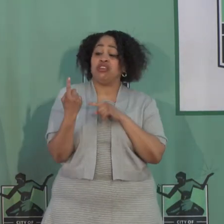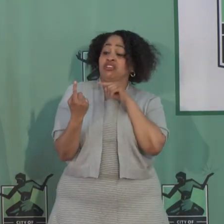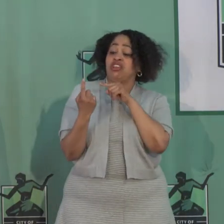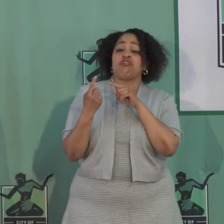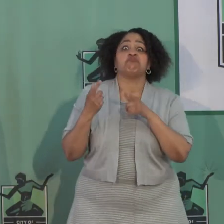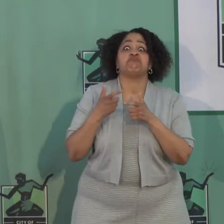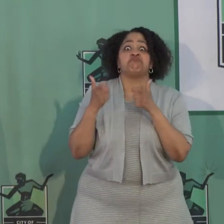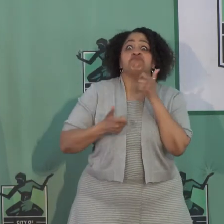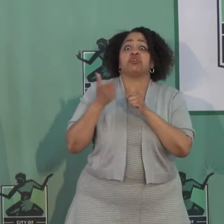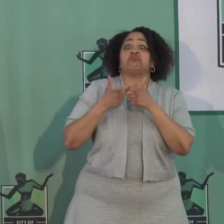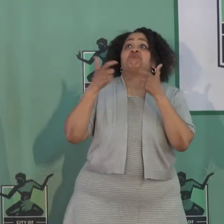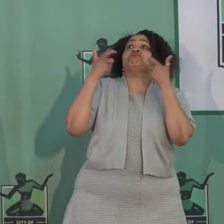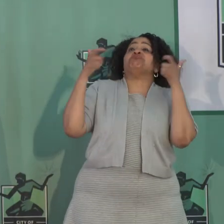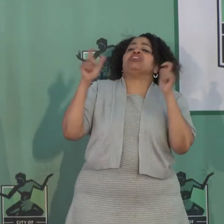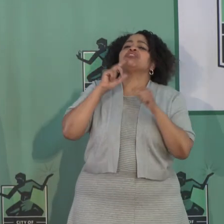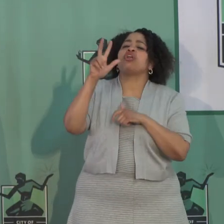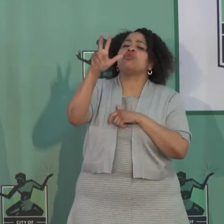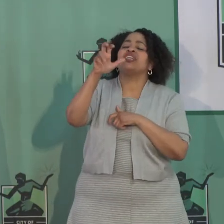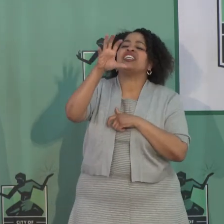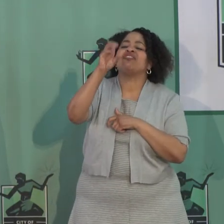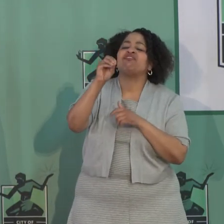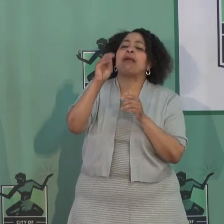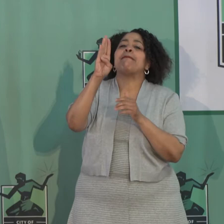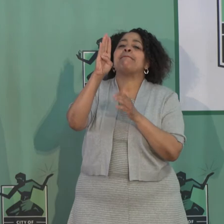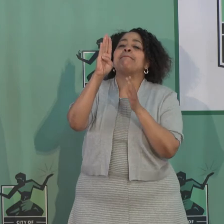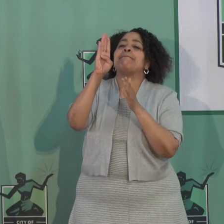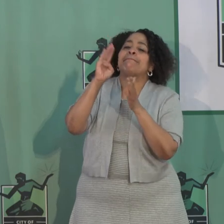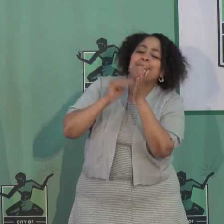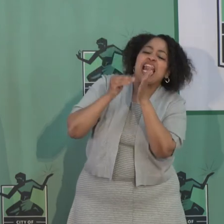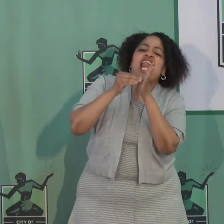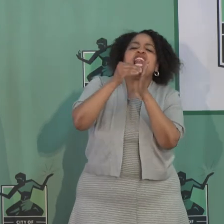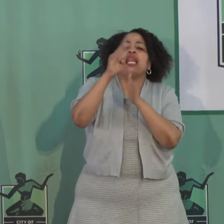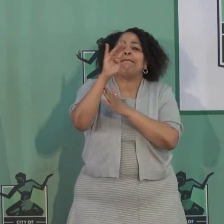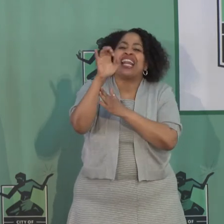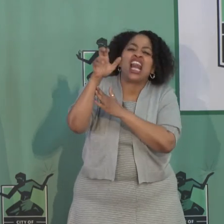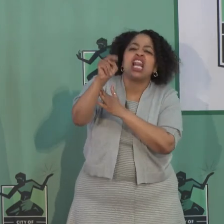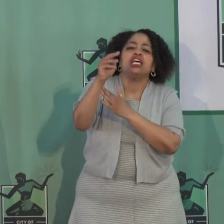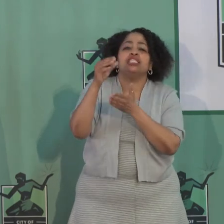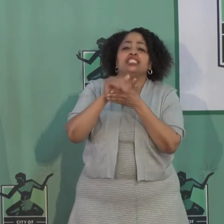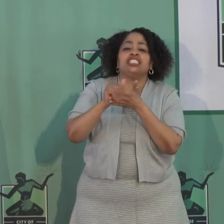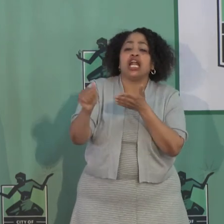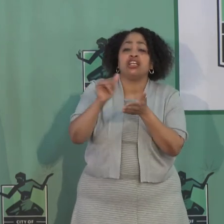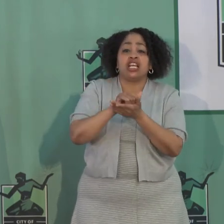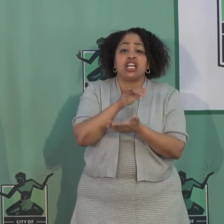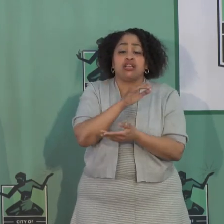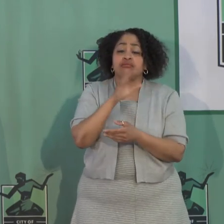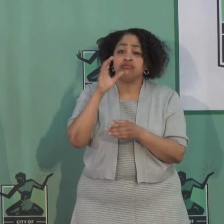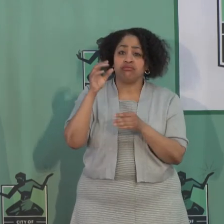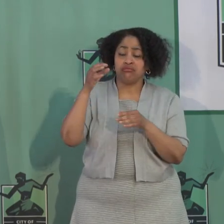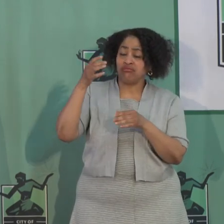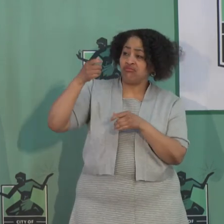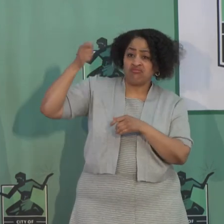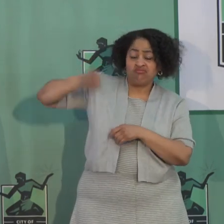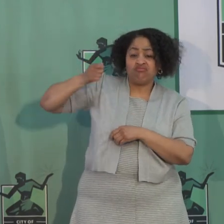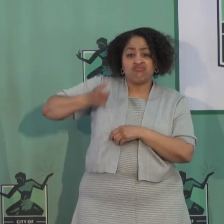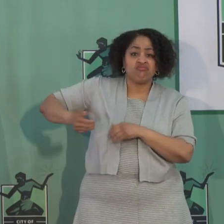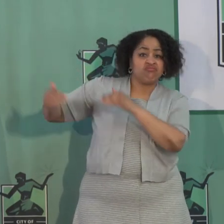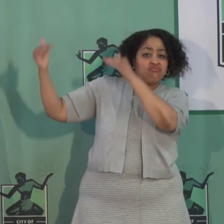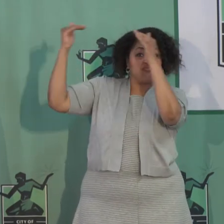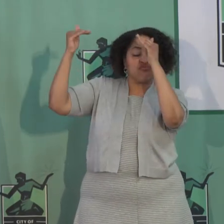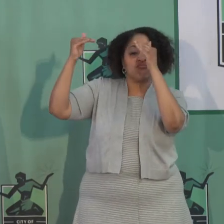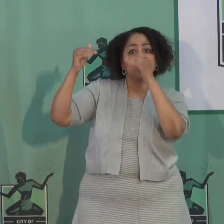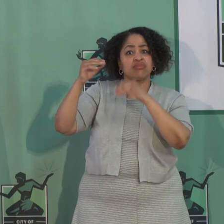is the $350 billion that Congress passed in what they call the